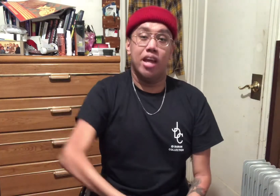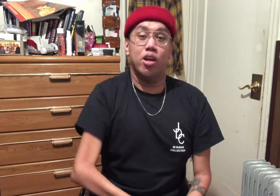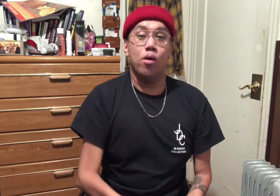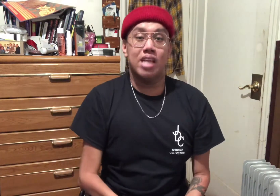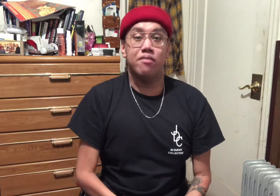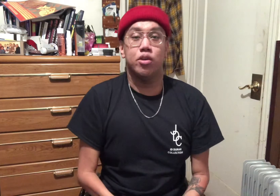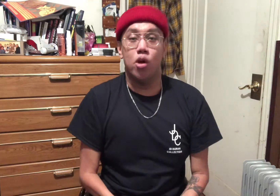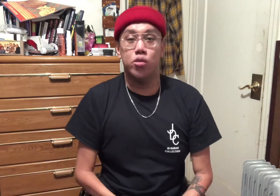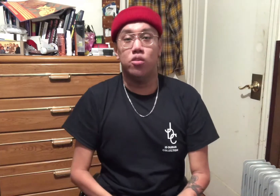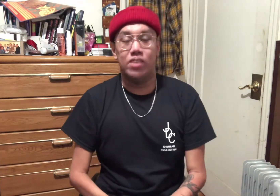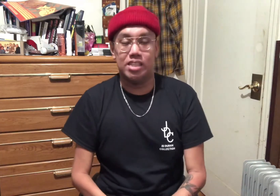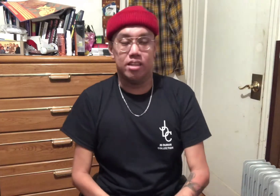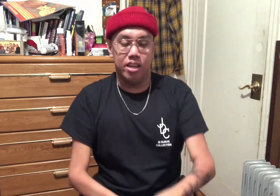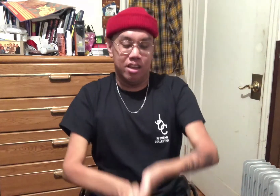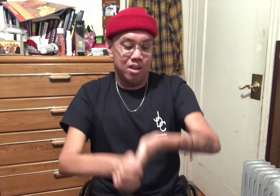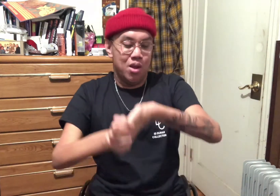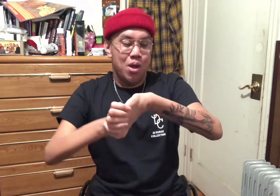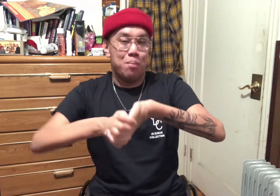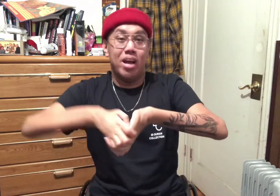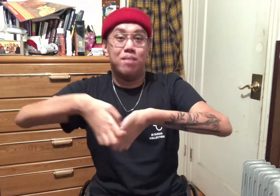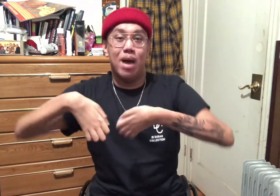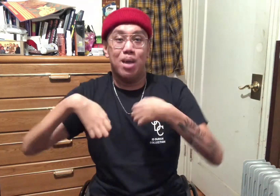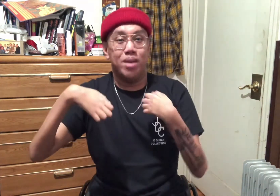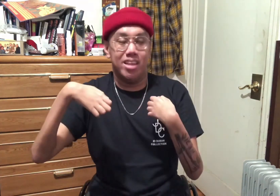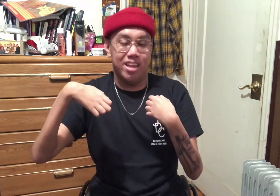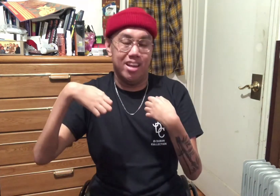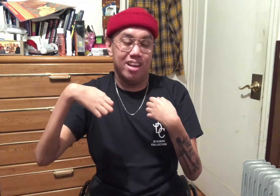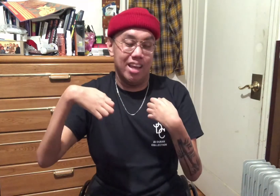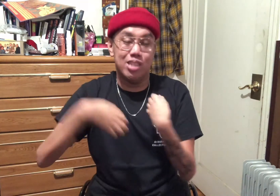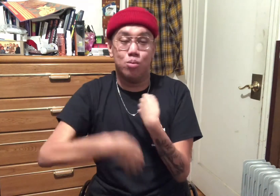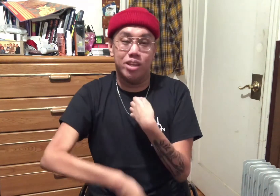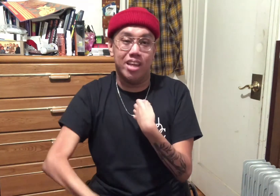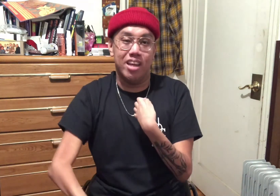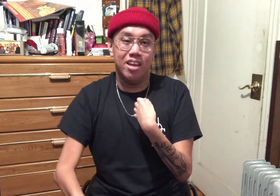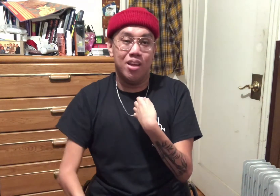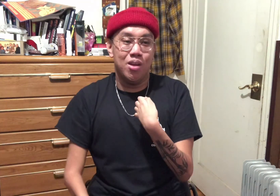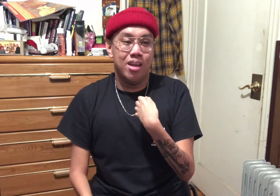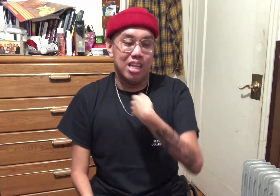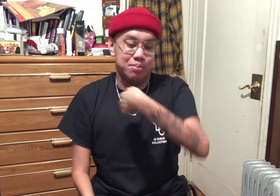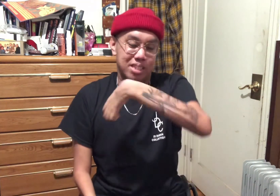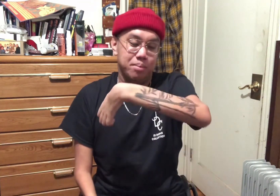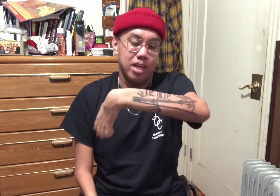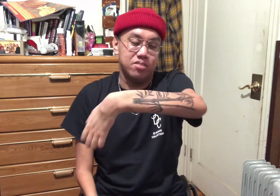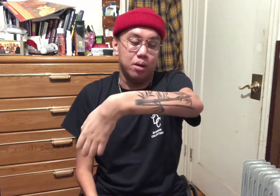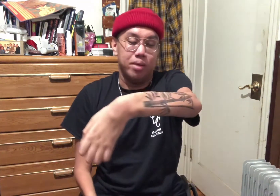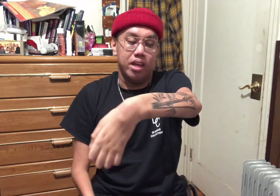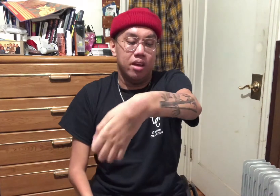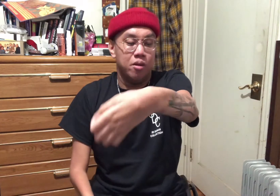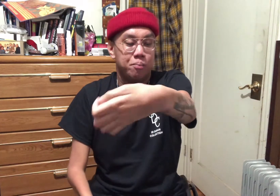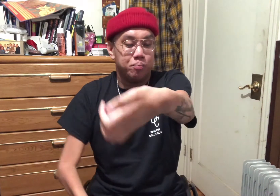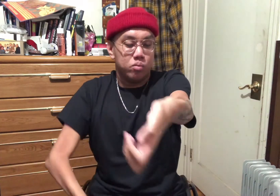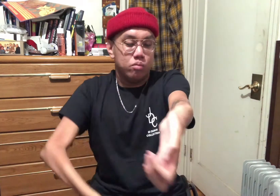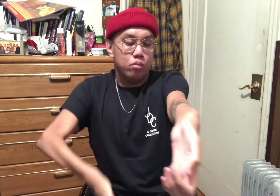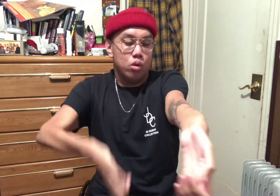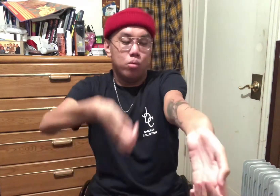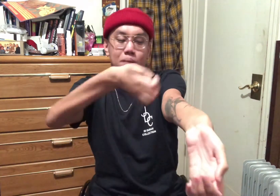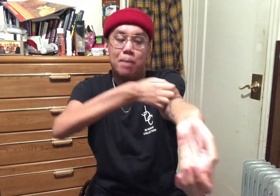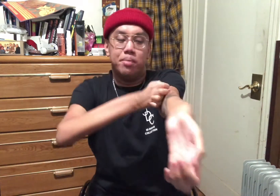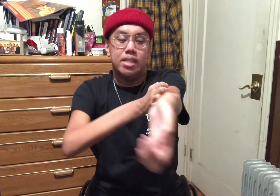you're going to have to go through physically. But in my opinion, it's worth it. Especially because for me, with my pieces,